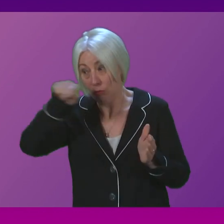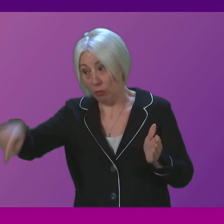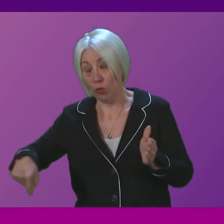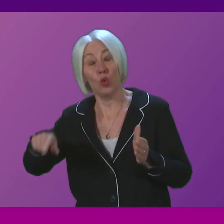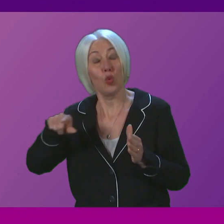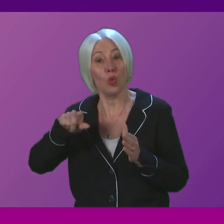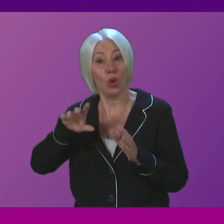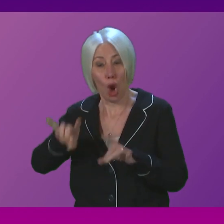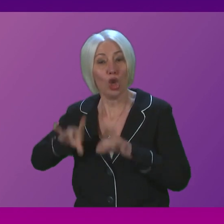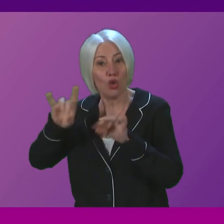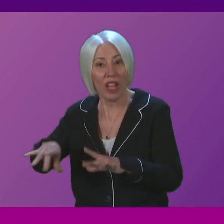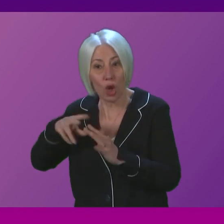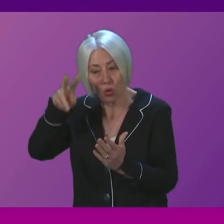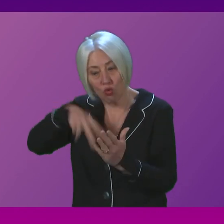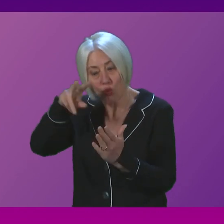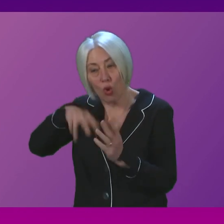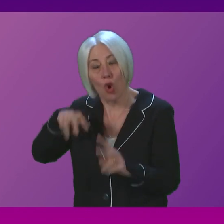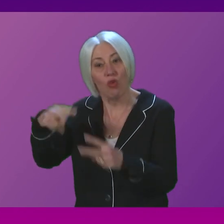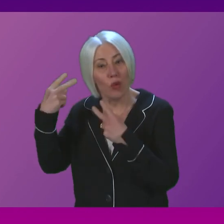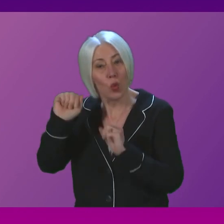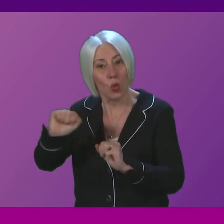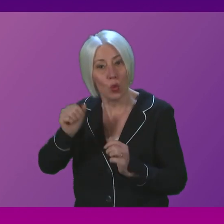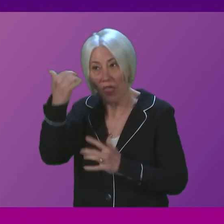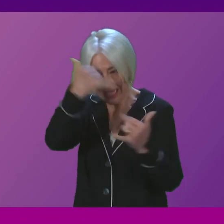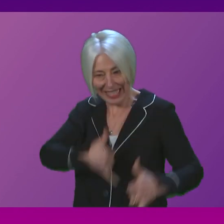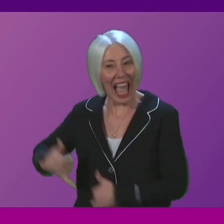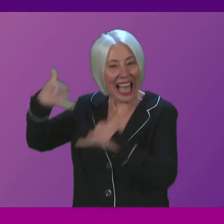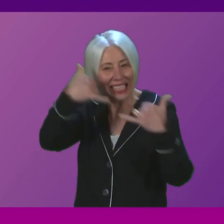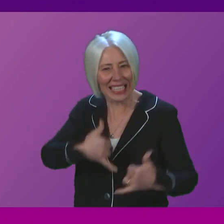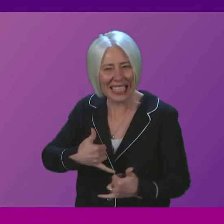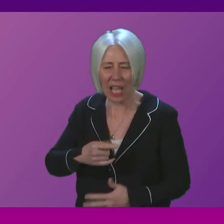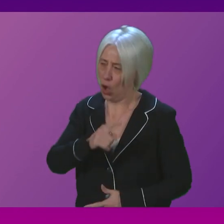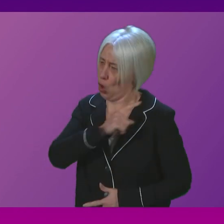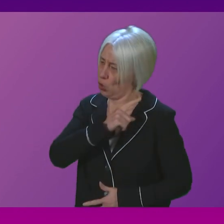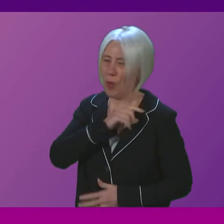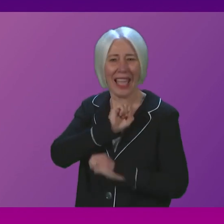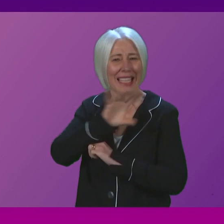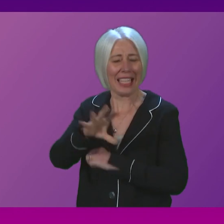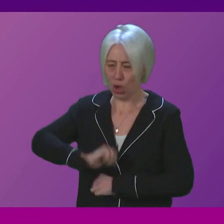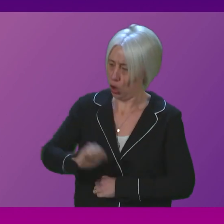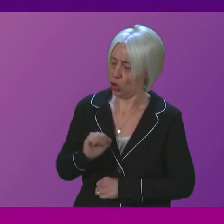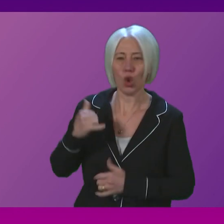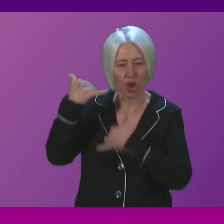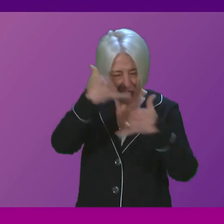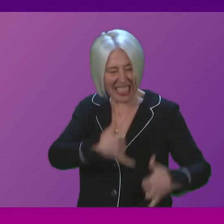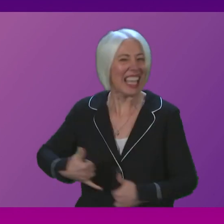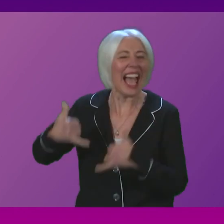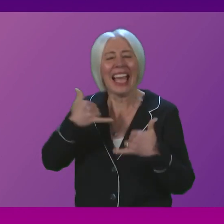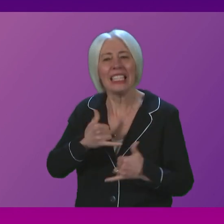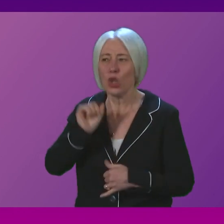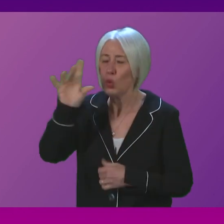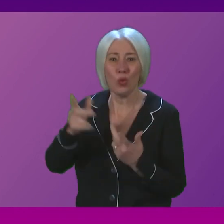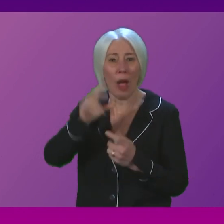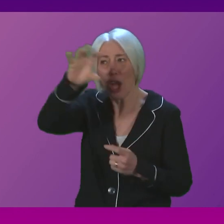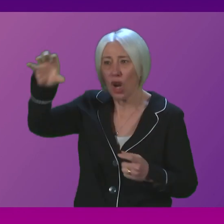to be reviewed. So, First Minister, why are Scottish scans being sent to private companies on another continent for analysis?